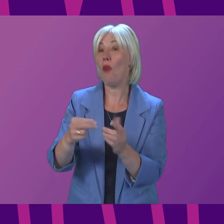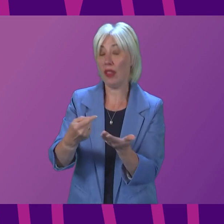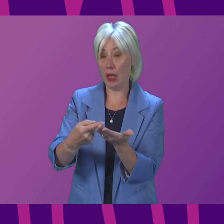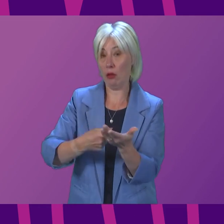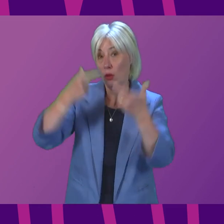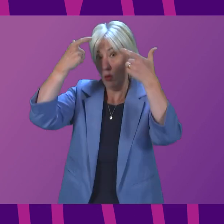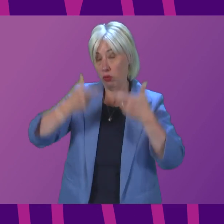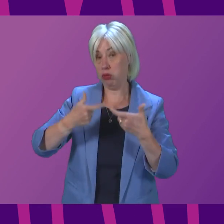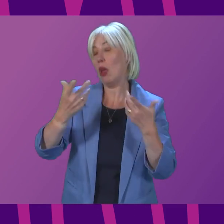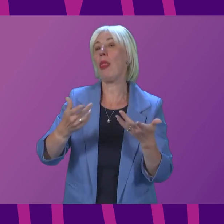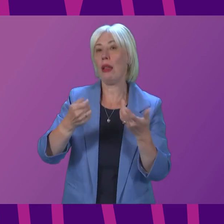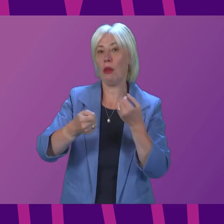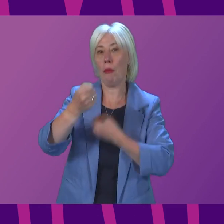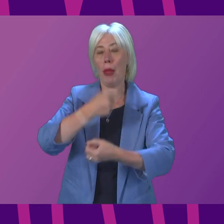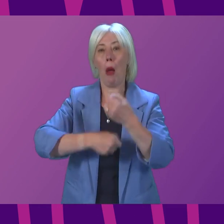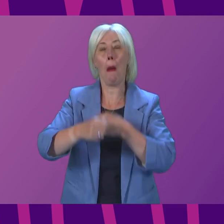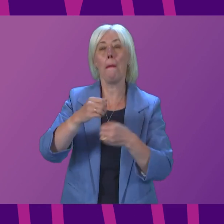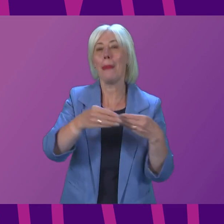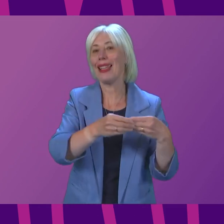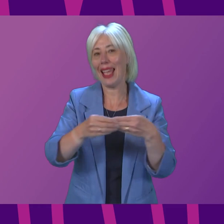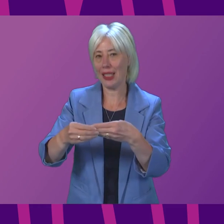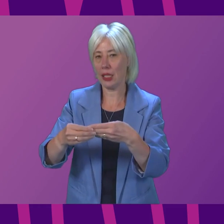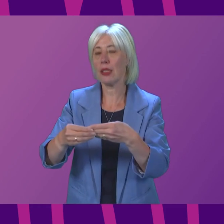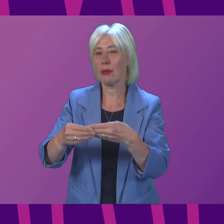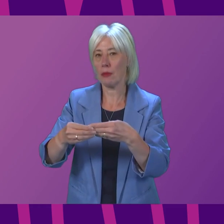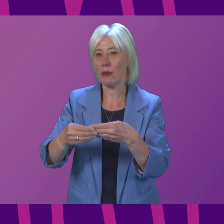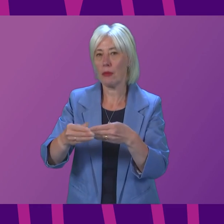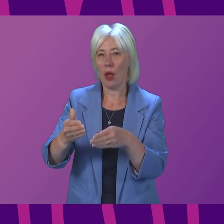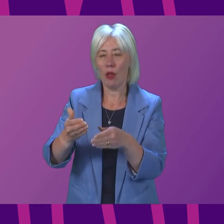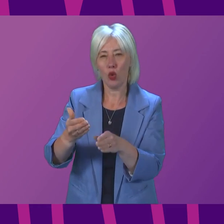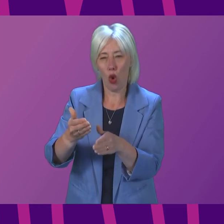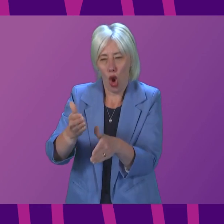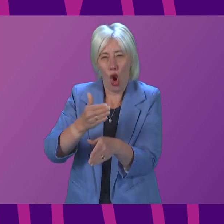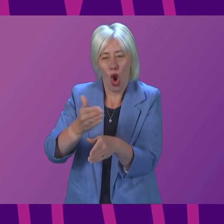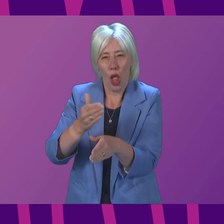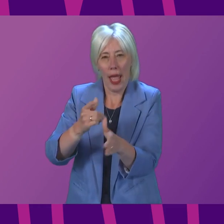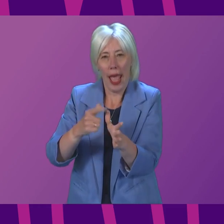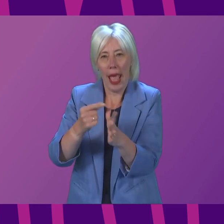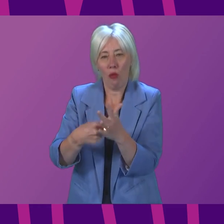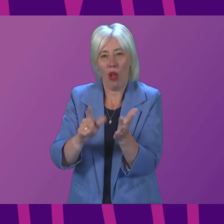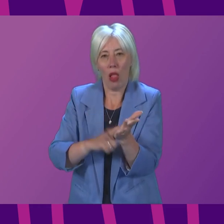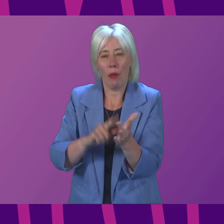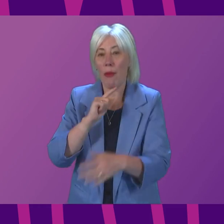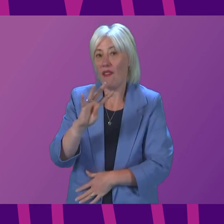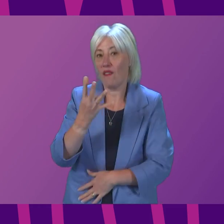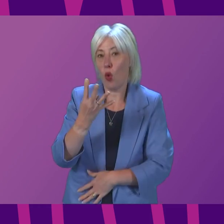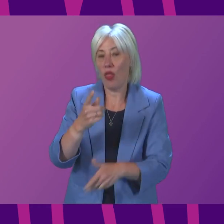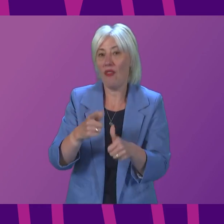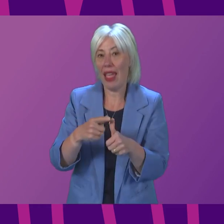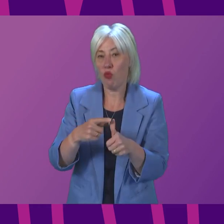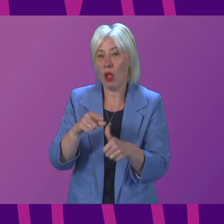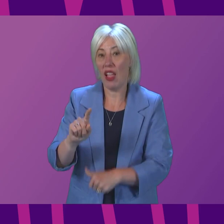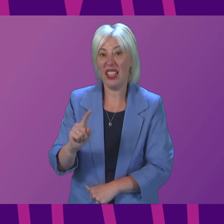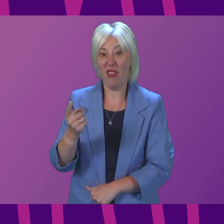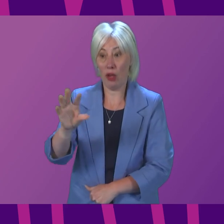to guidance in the early part of April. The 4th of April, of course, being the first